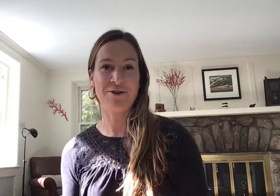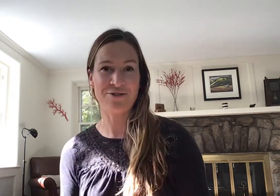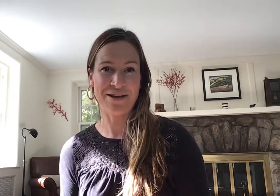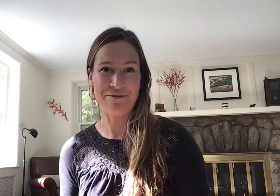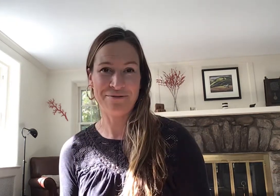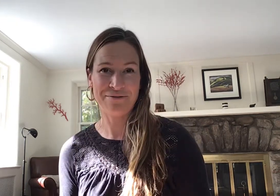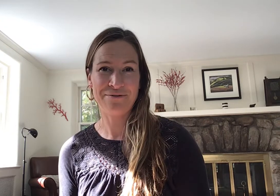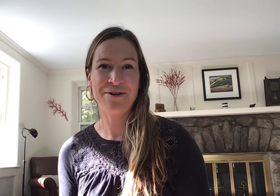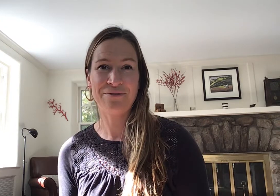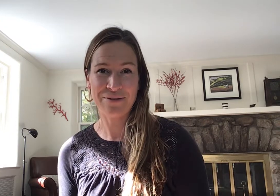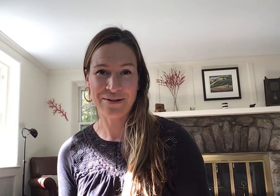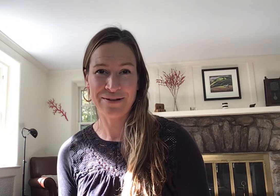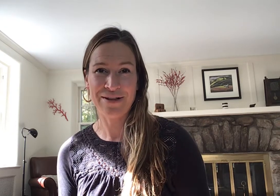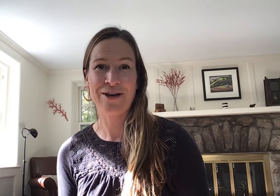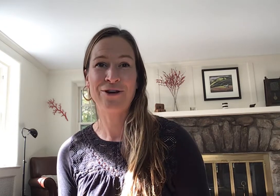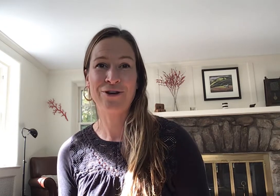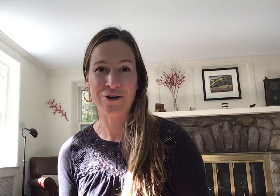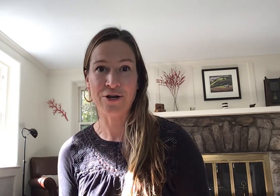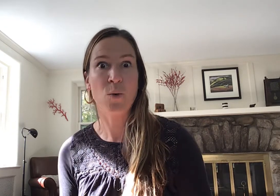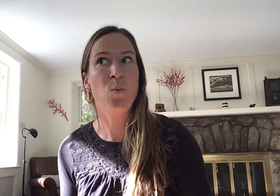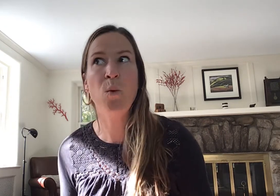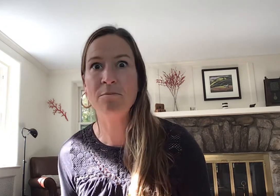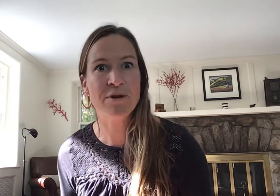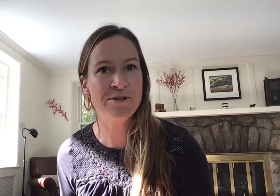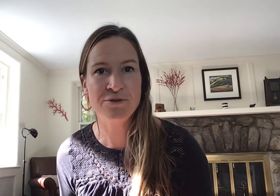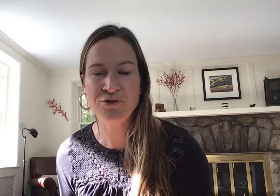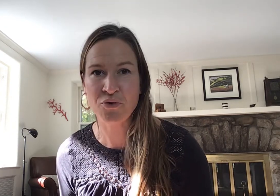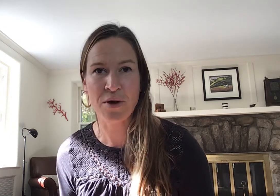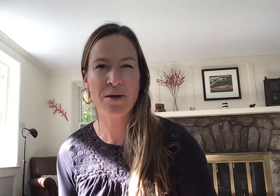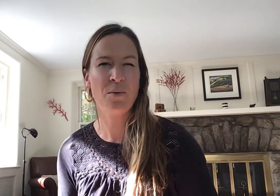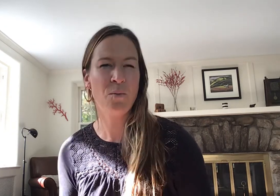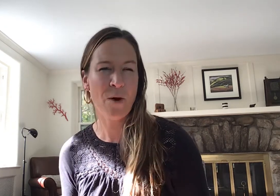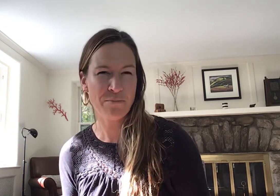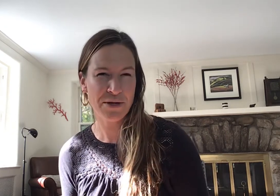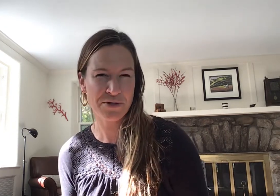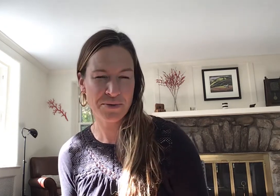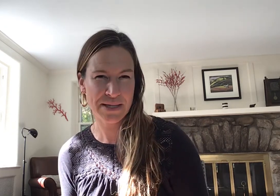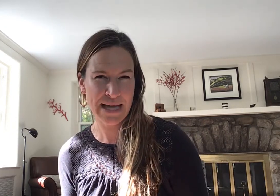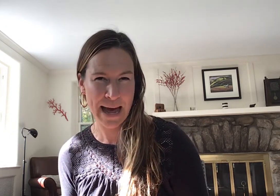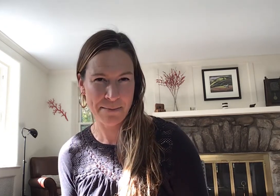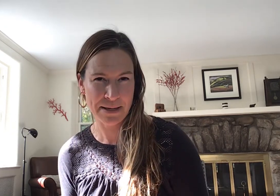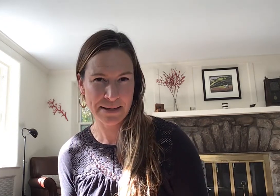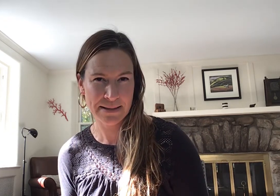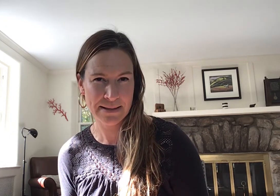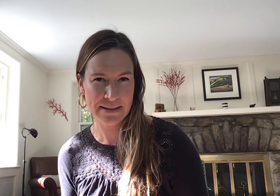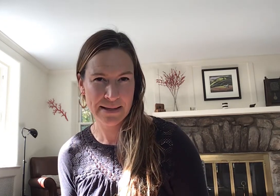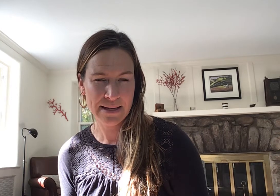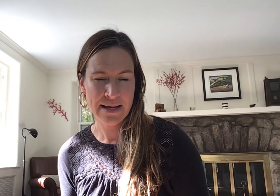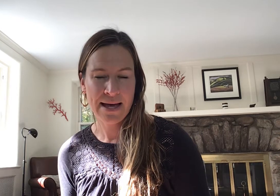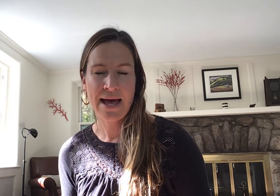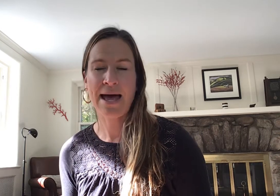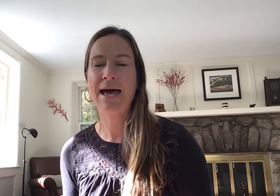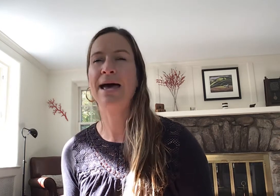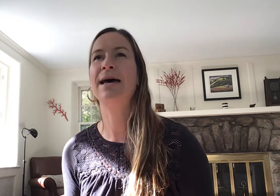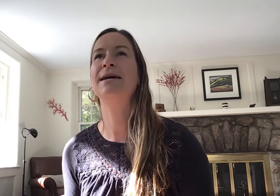make yourself feel good what brings you joy what brings you this happiness and